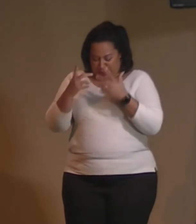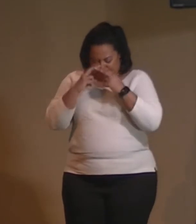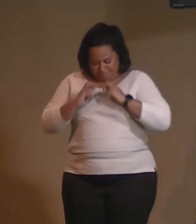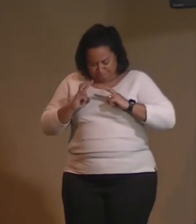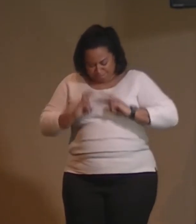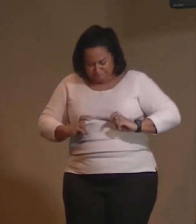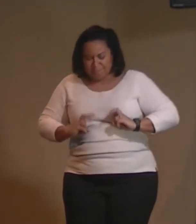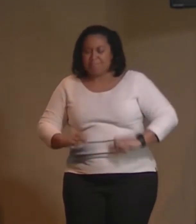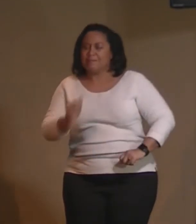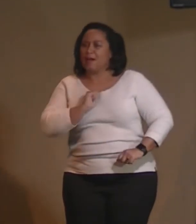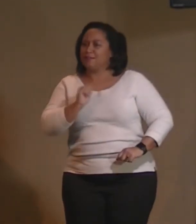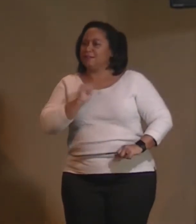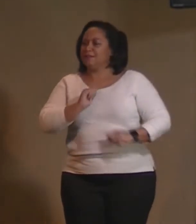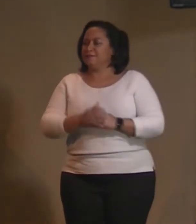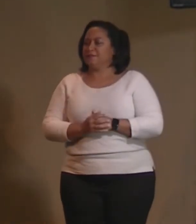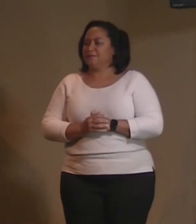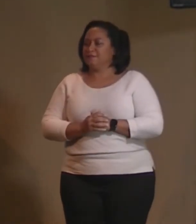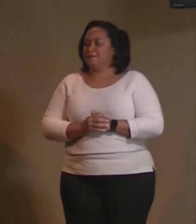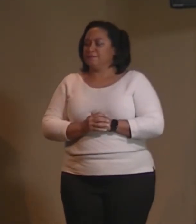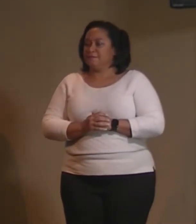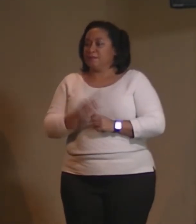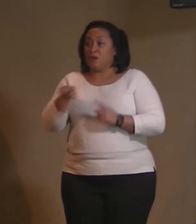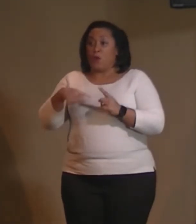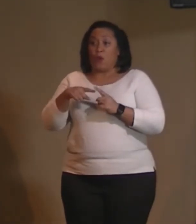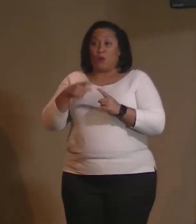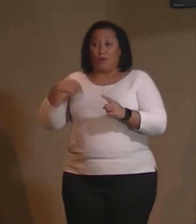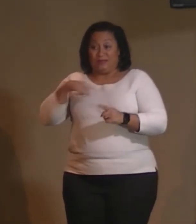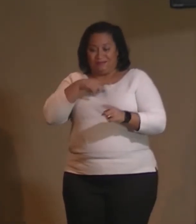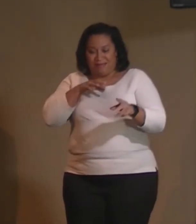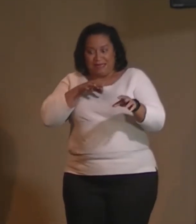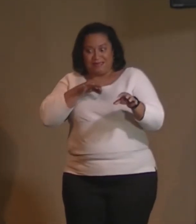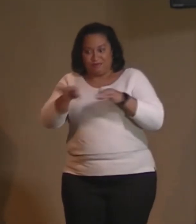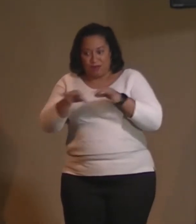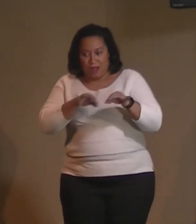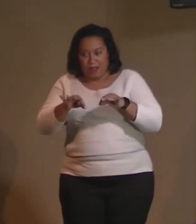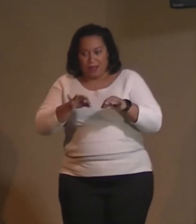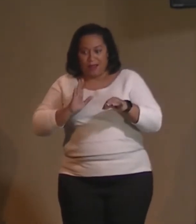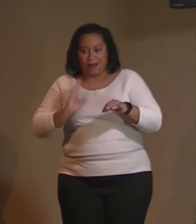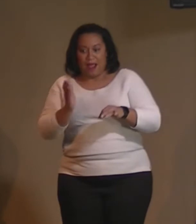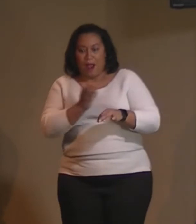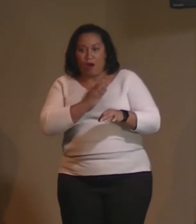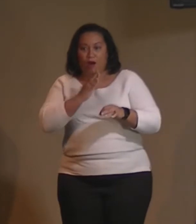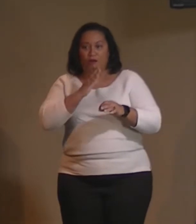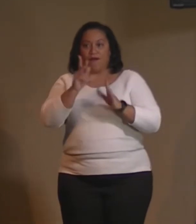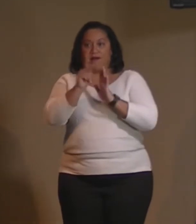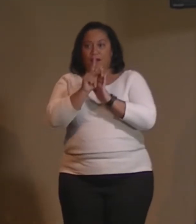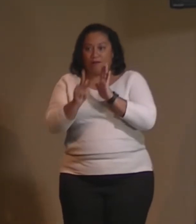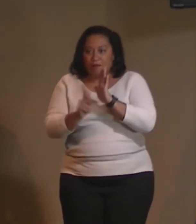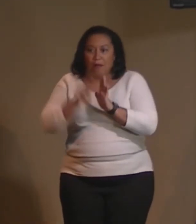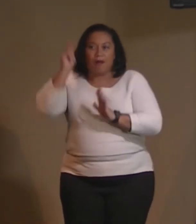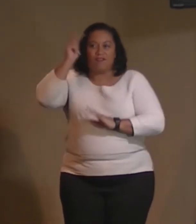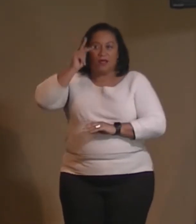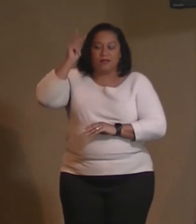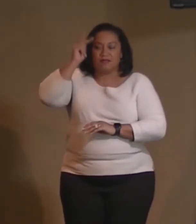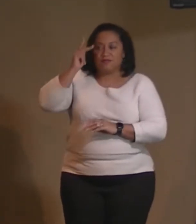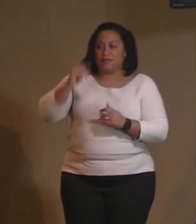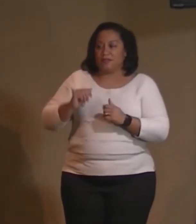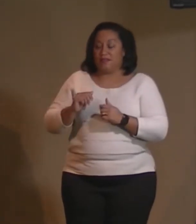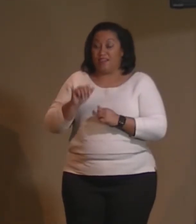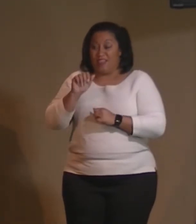Because ultimately, when we are explaining this philosophy to someone else, some way that is what should come through.